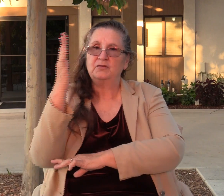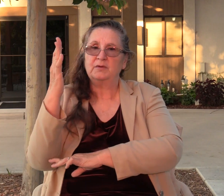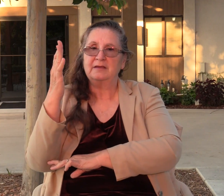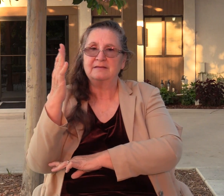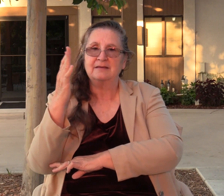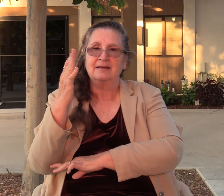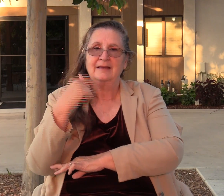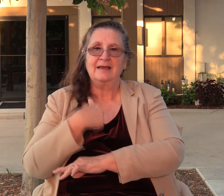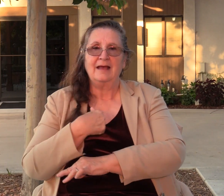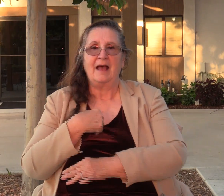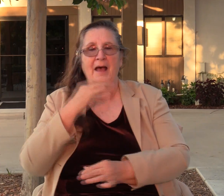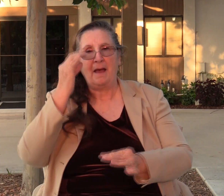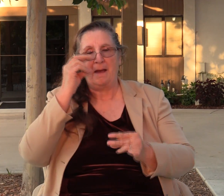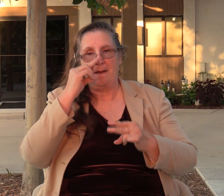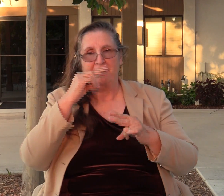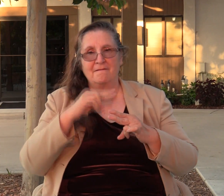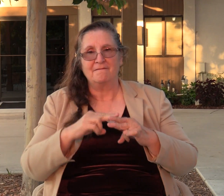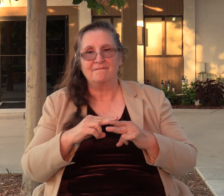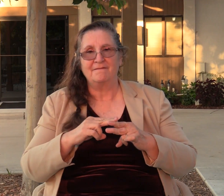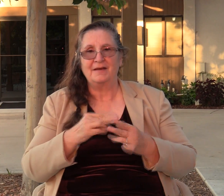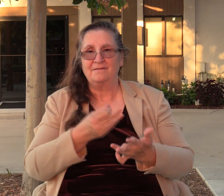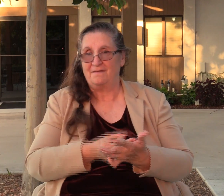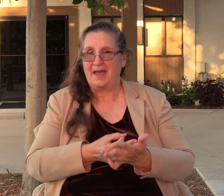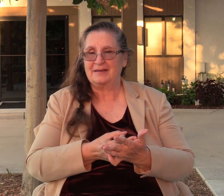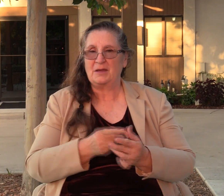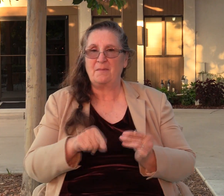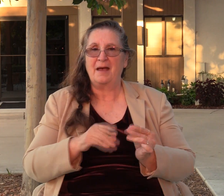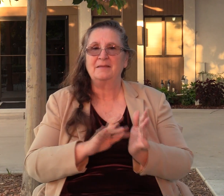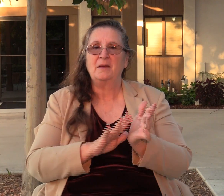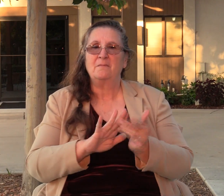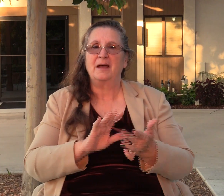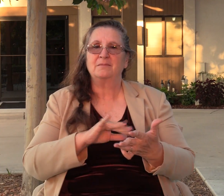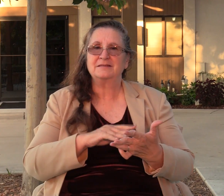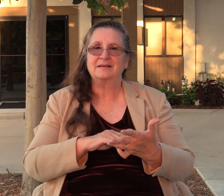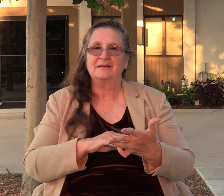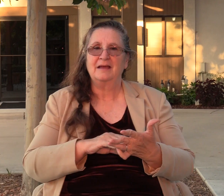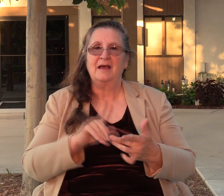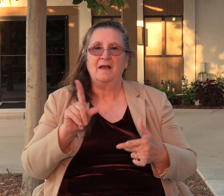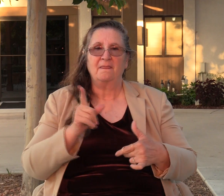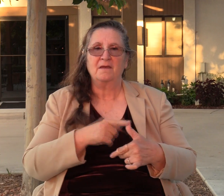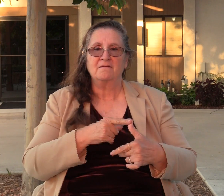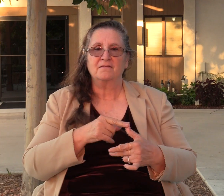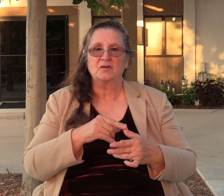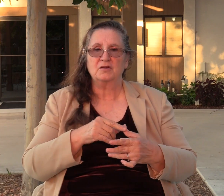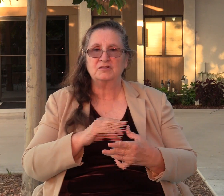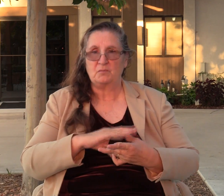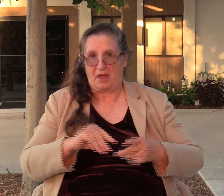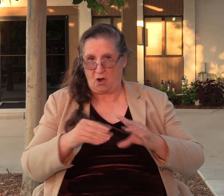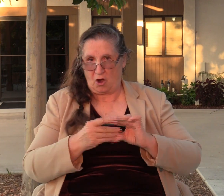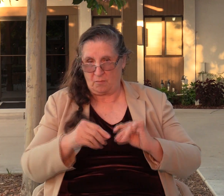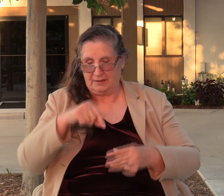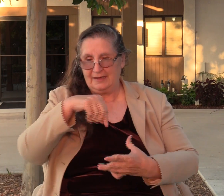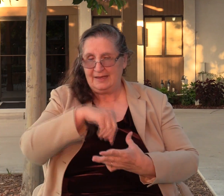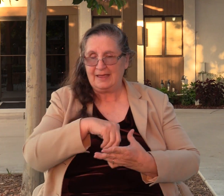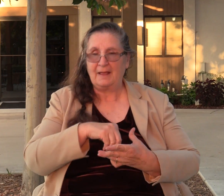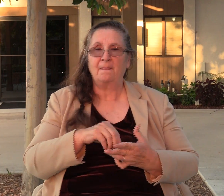fun fact for tonight's Bible study. This is actually the first parable in the Bible, okay? First parable in the Bible, right here.